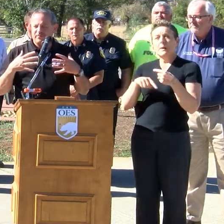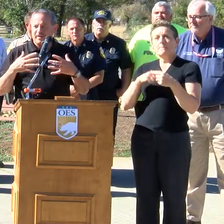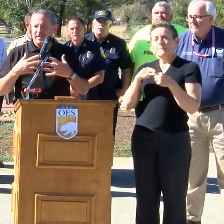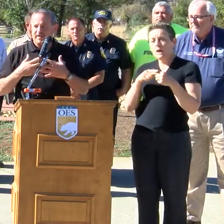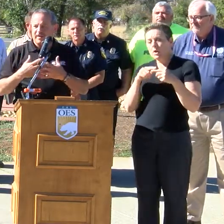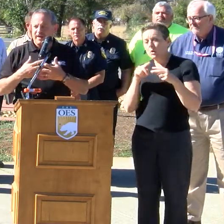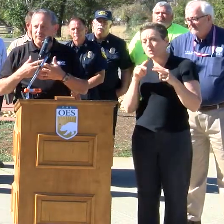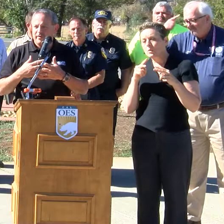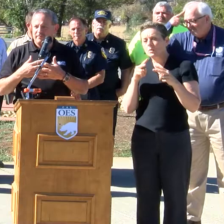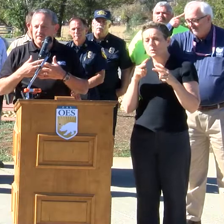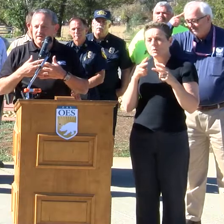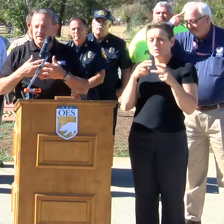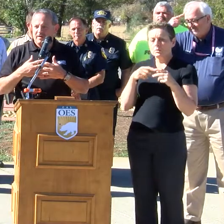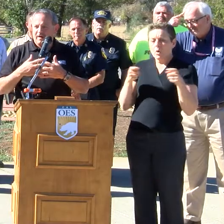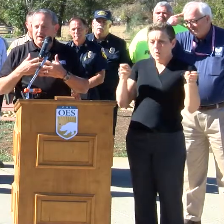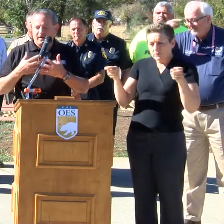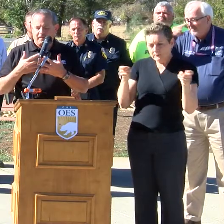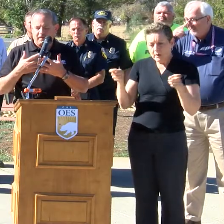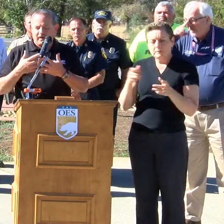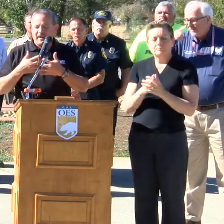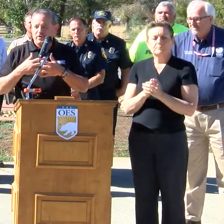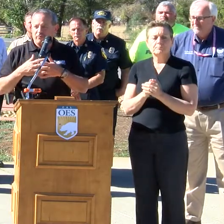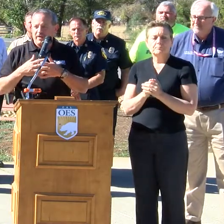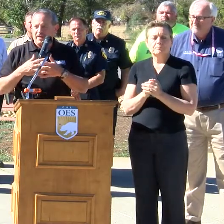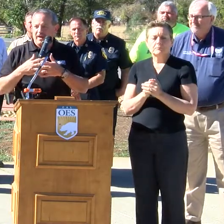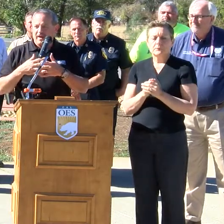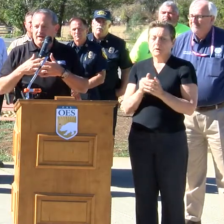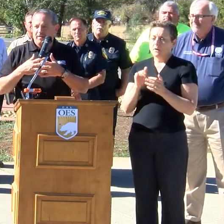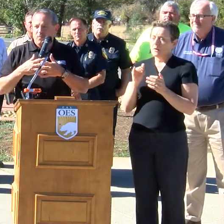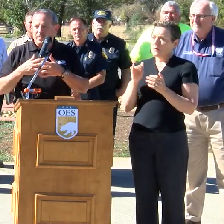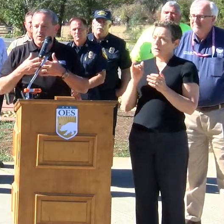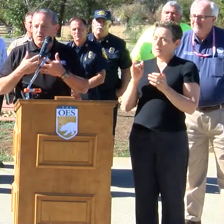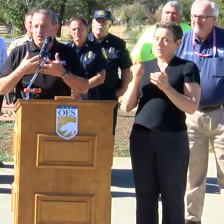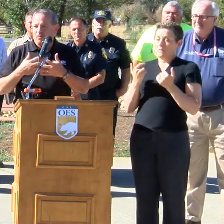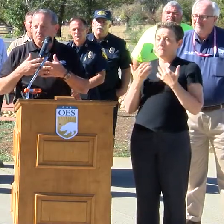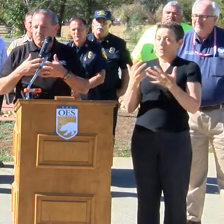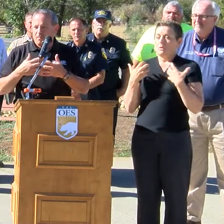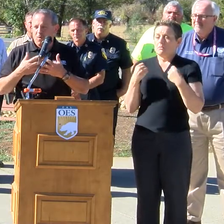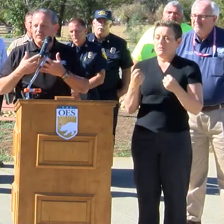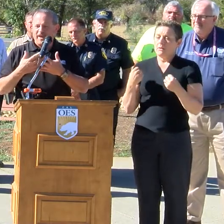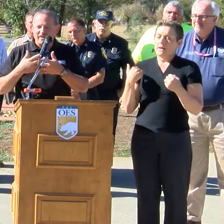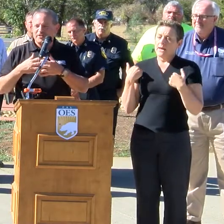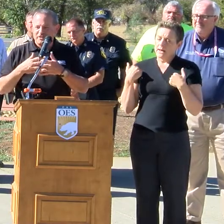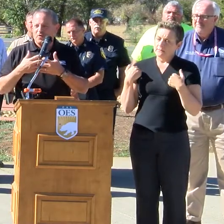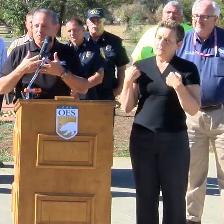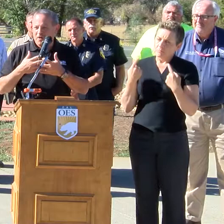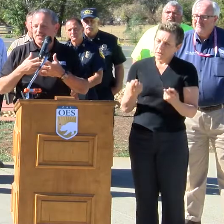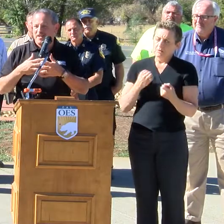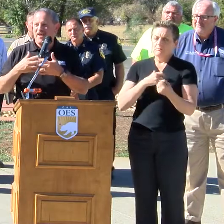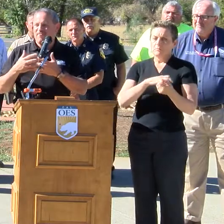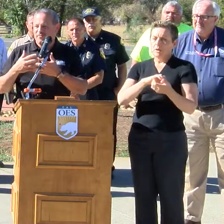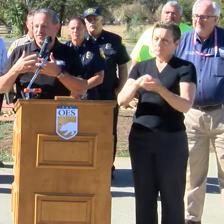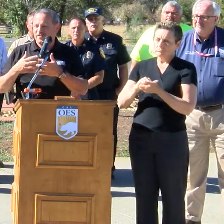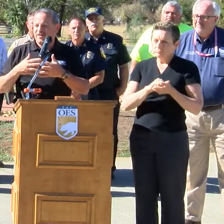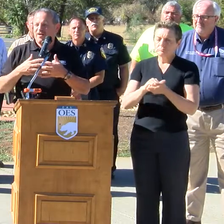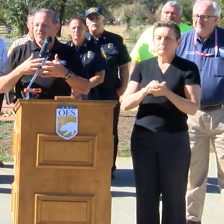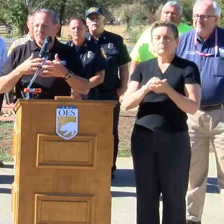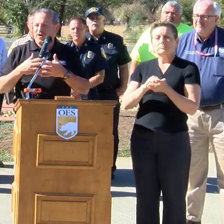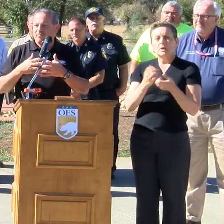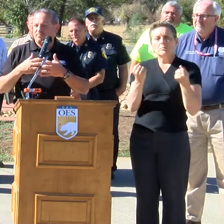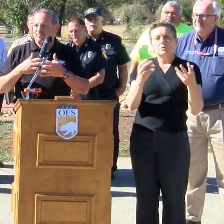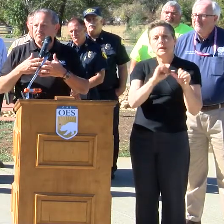this has been a collaborative, integrated, what we call multi-agency coordinated effort